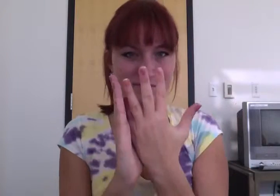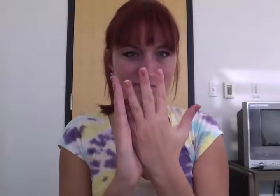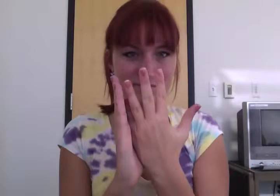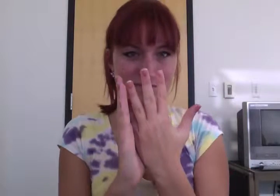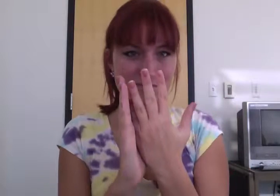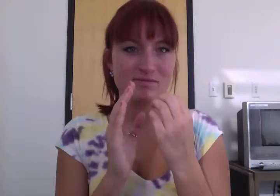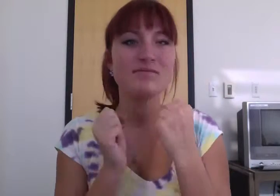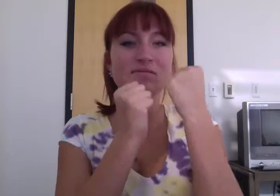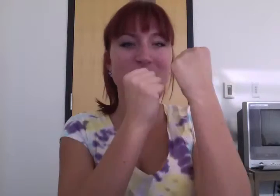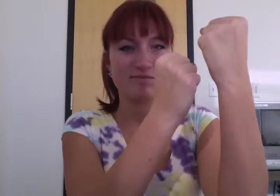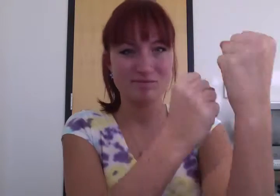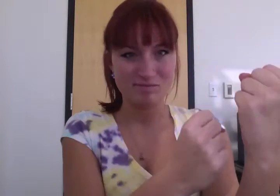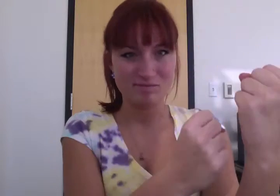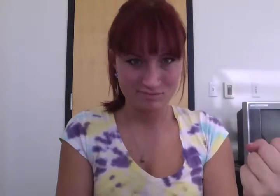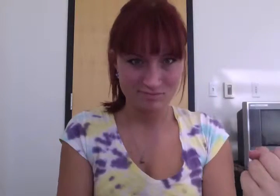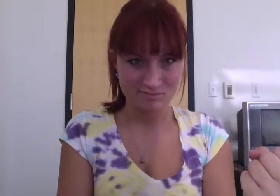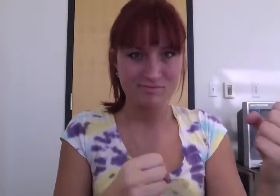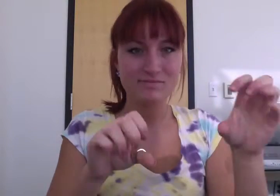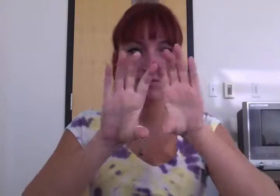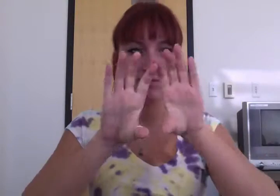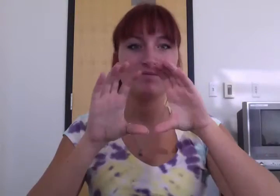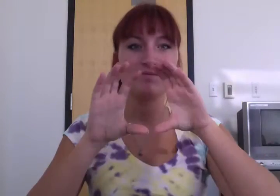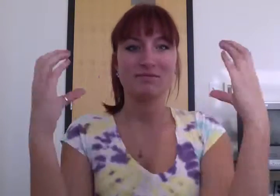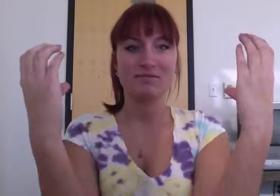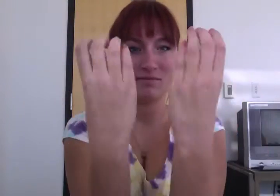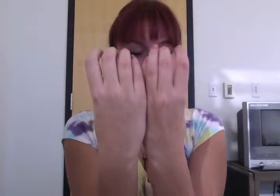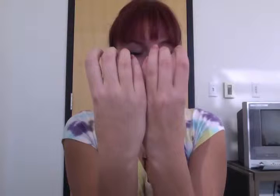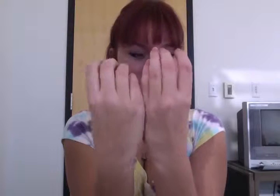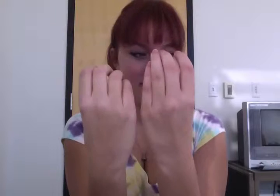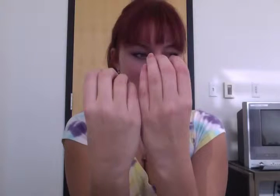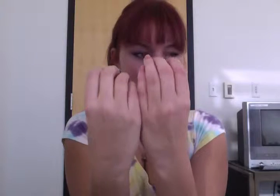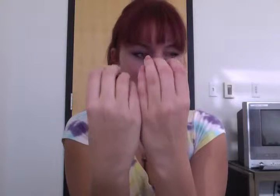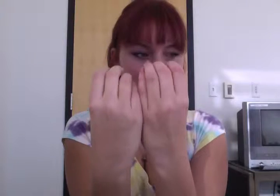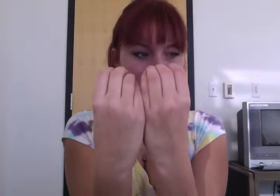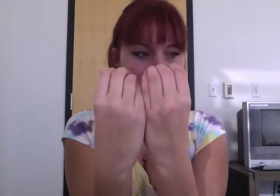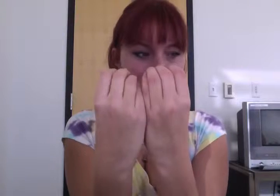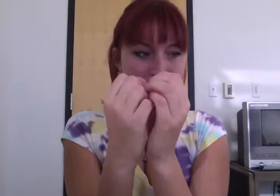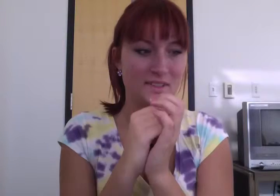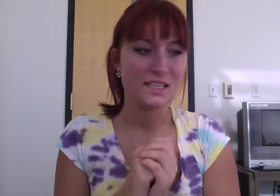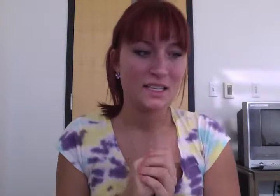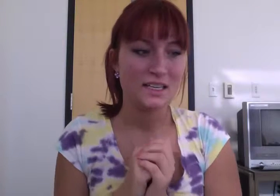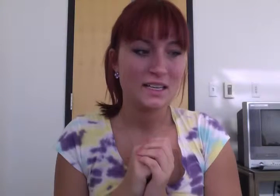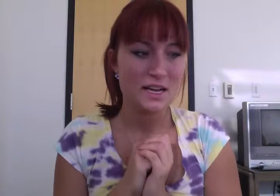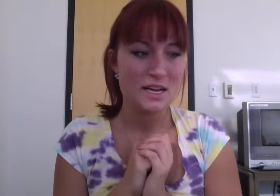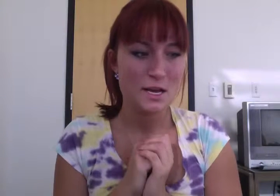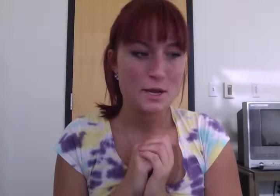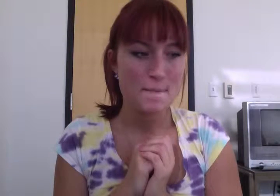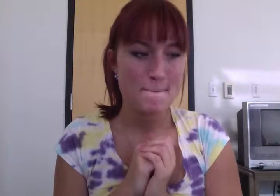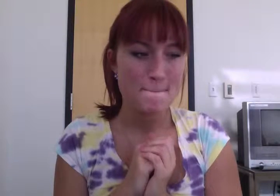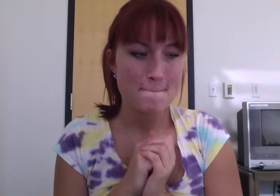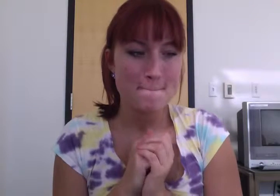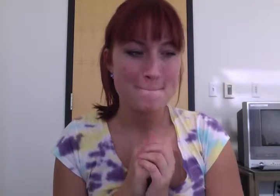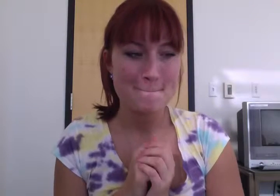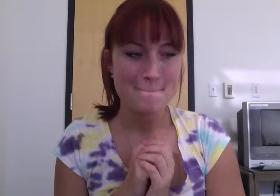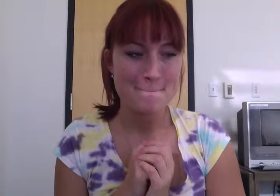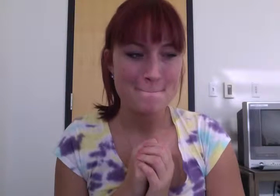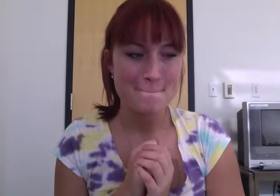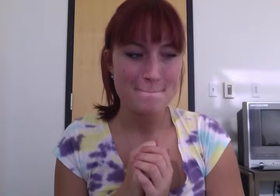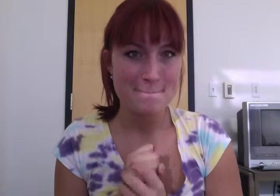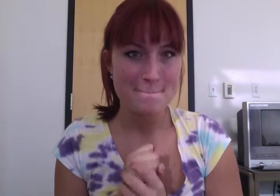It makes me feel like I can't live without you It takes me all the